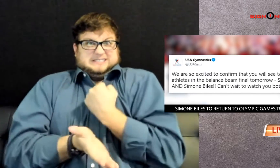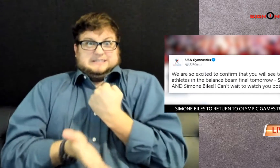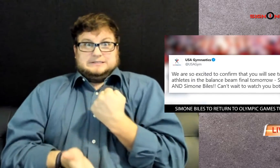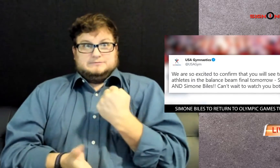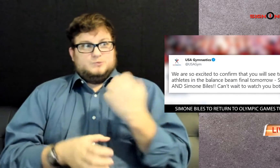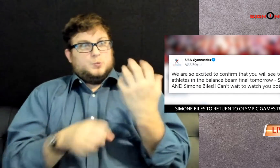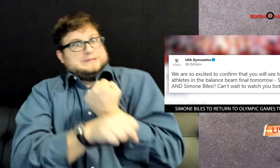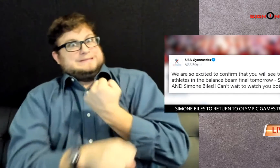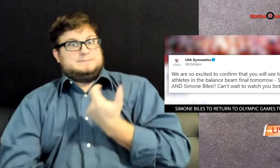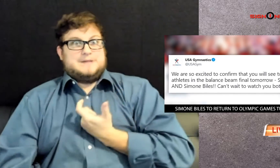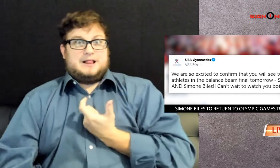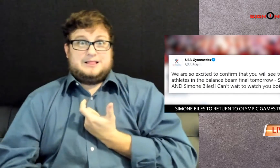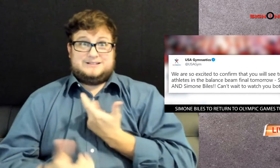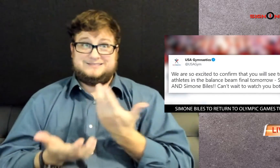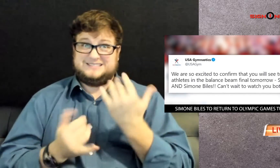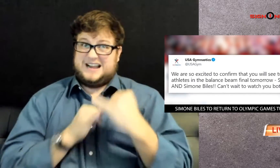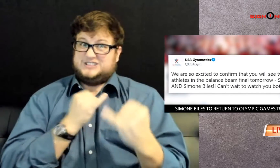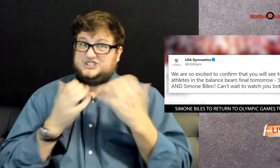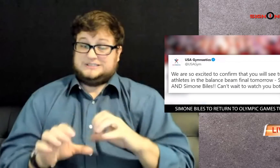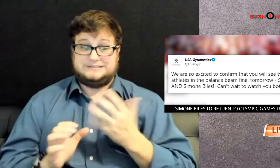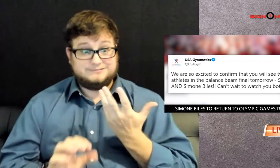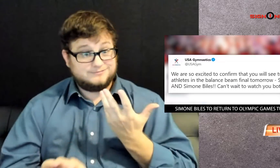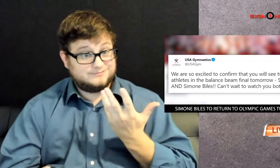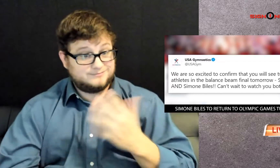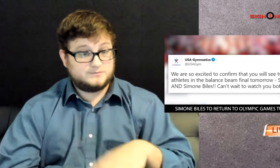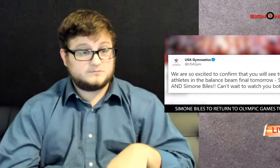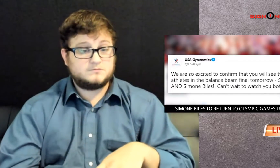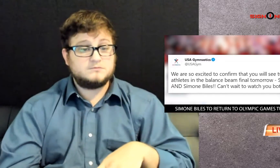That marks her last chance to secure a medal at the games.